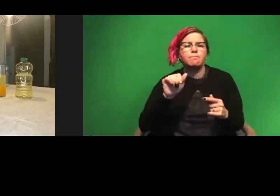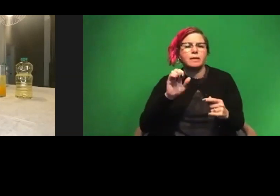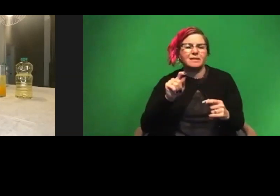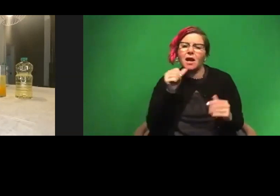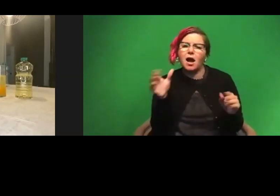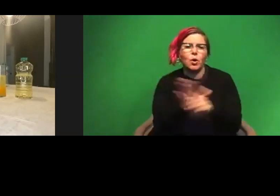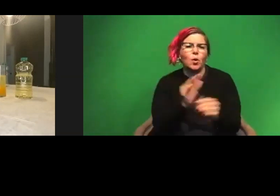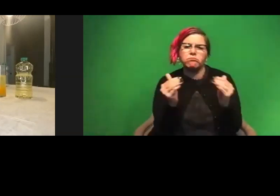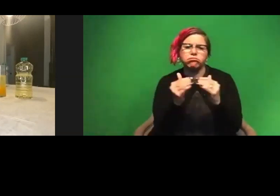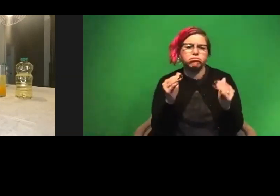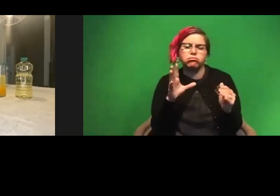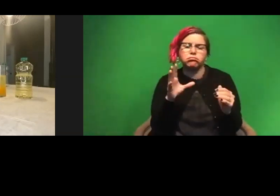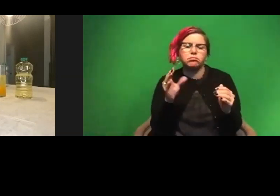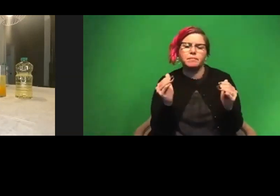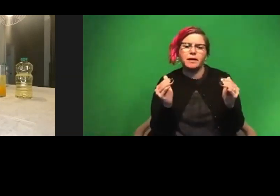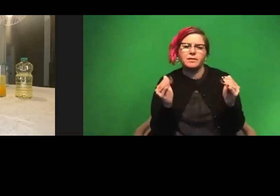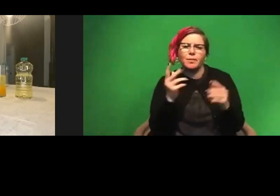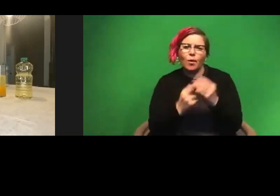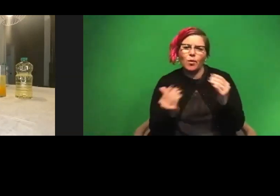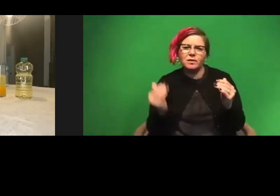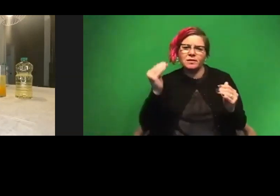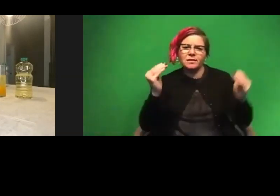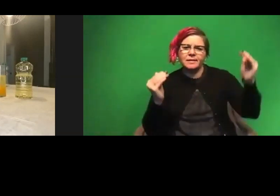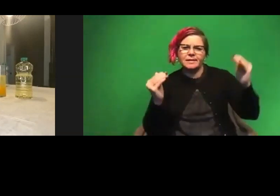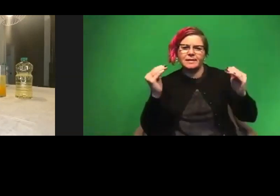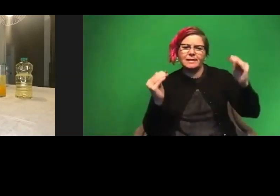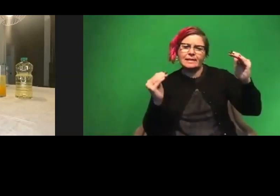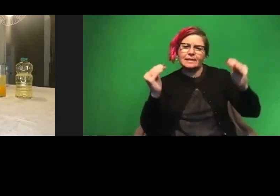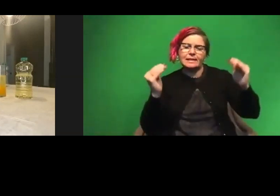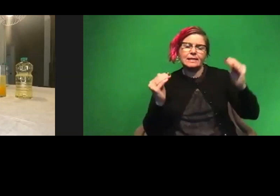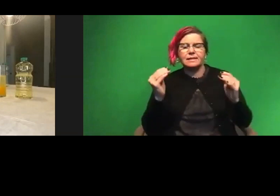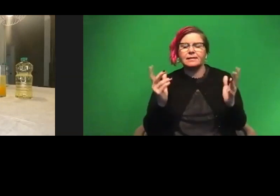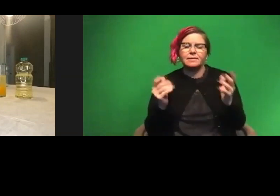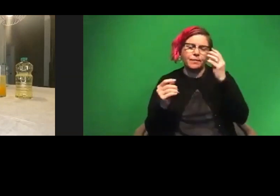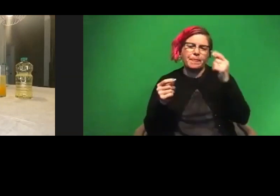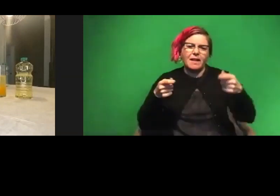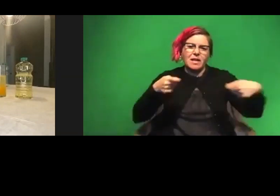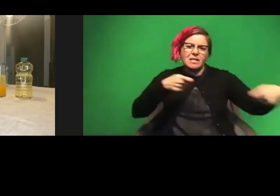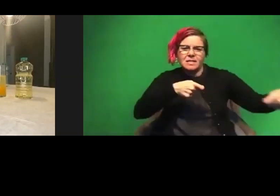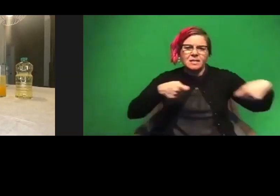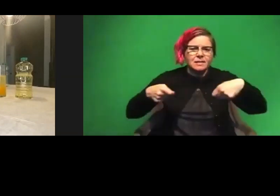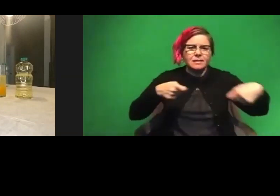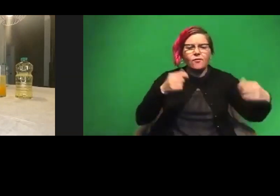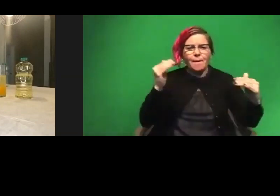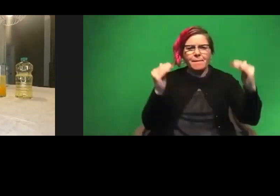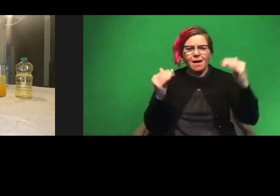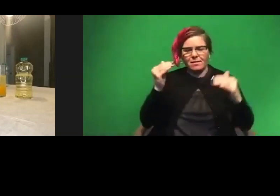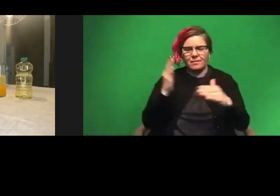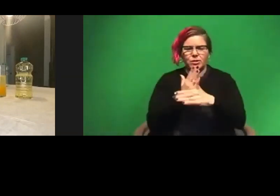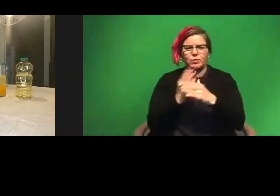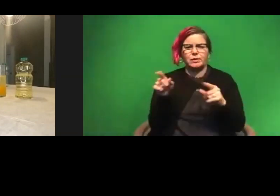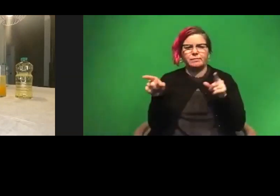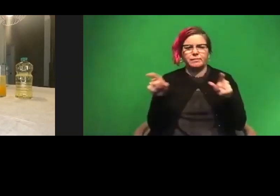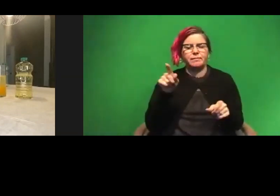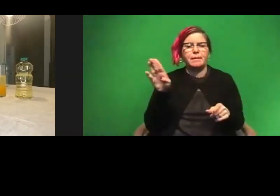brought a little closer to acid here, right? So it's, it's fight or this tug of war for a balance between the two. And as a